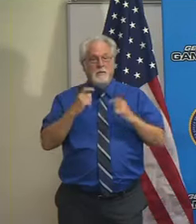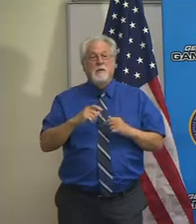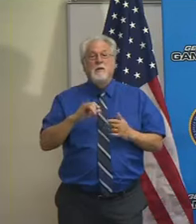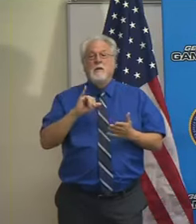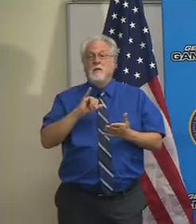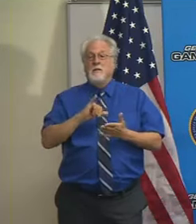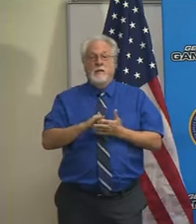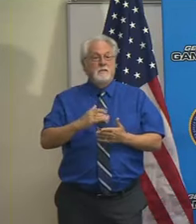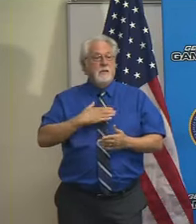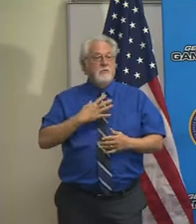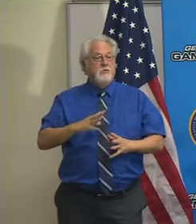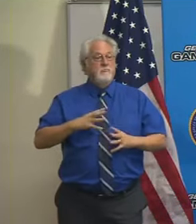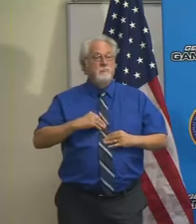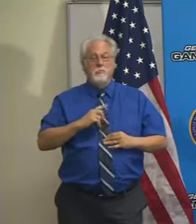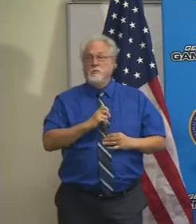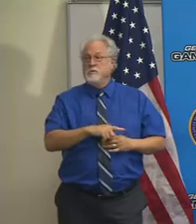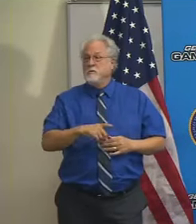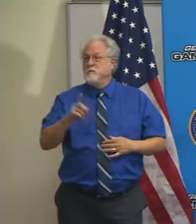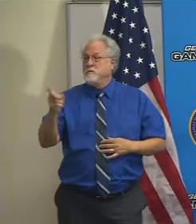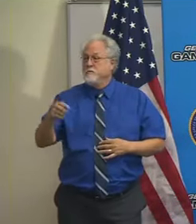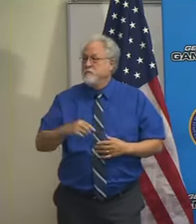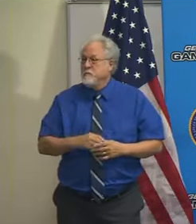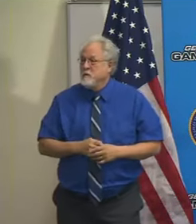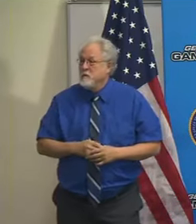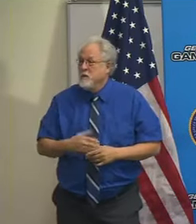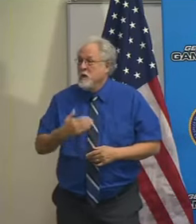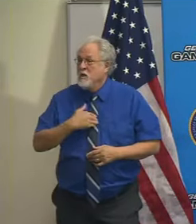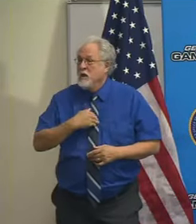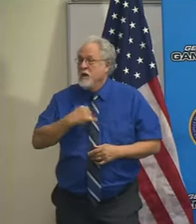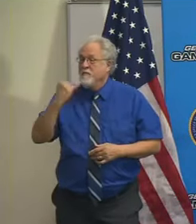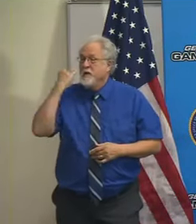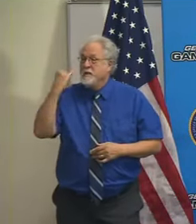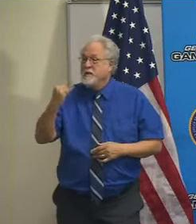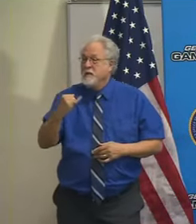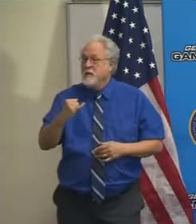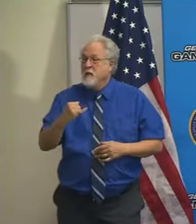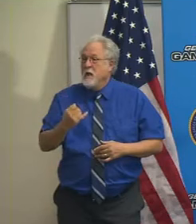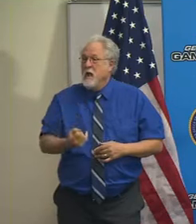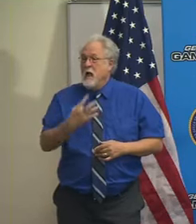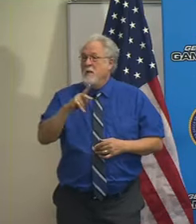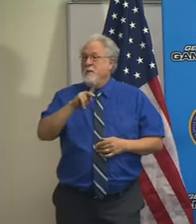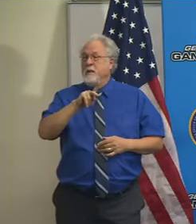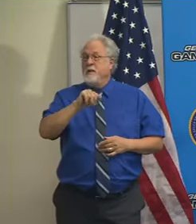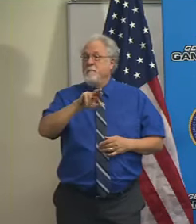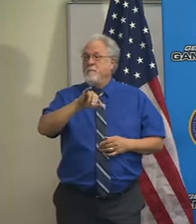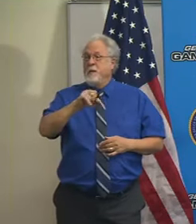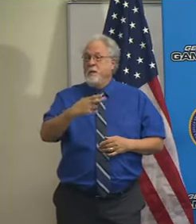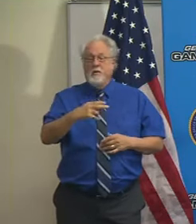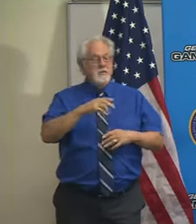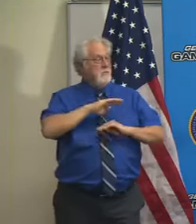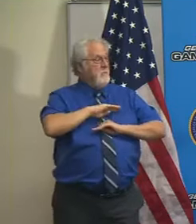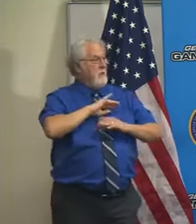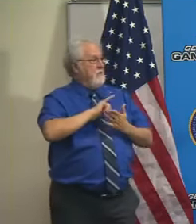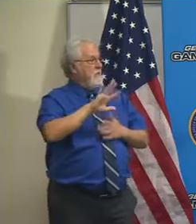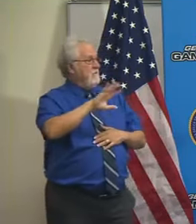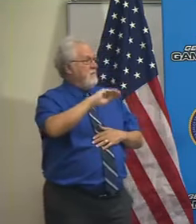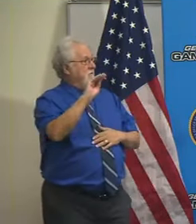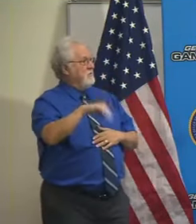So with that, happy to take any questions. Do you have any idea of how many parishes would be for 5% or less?